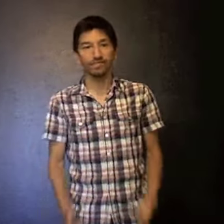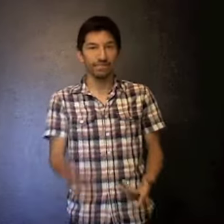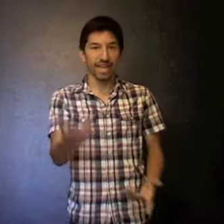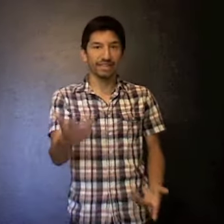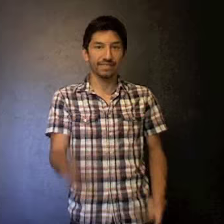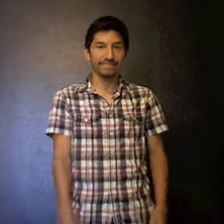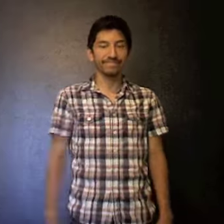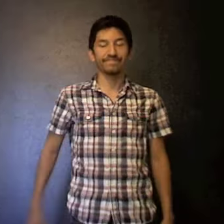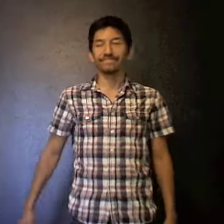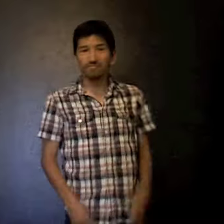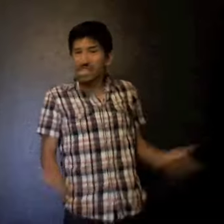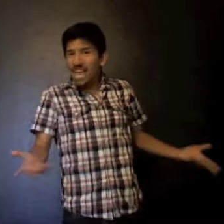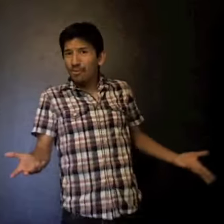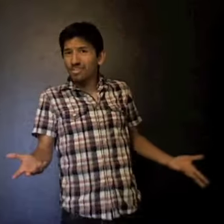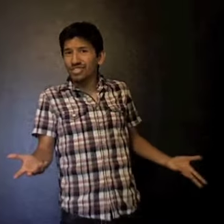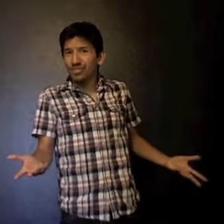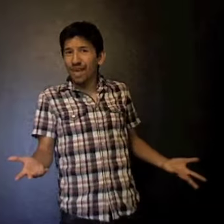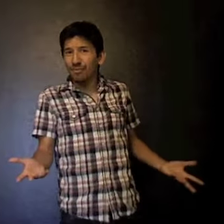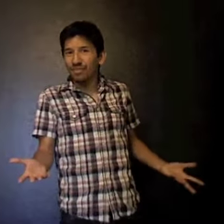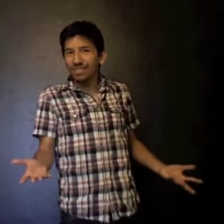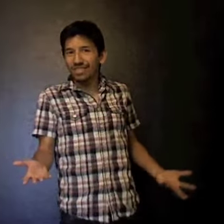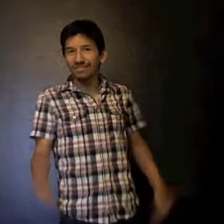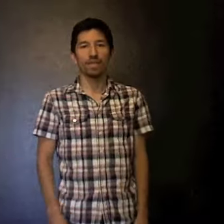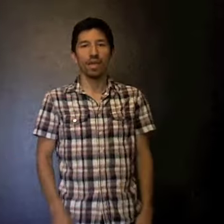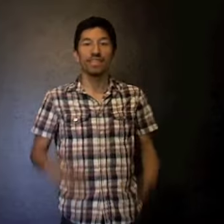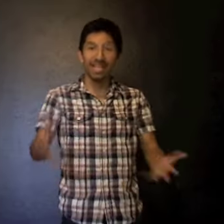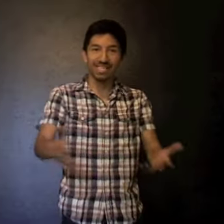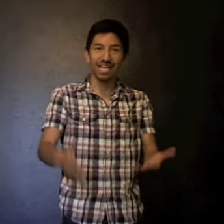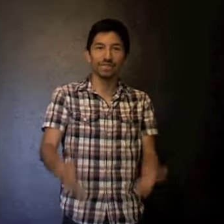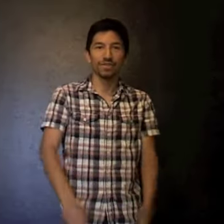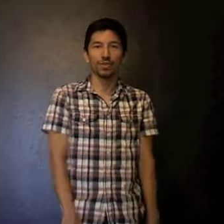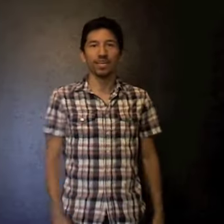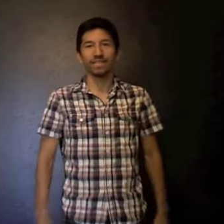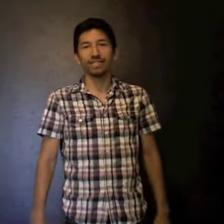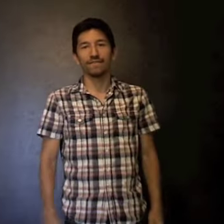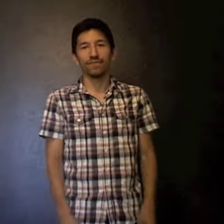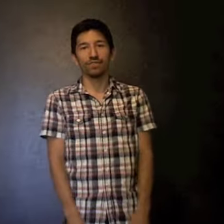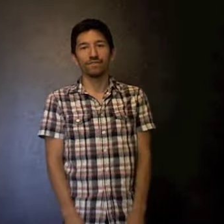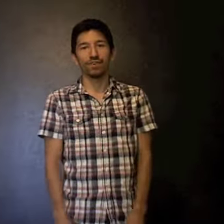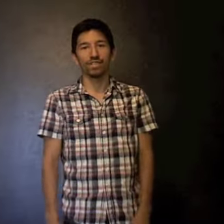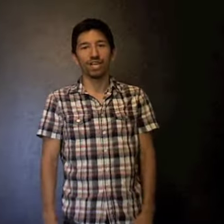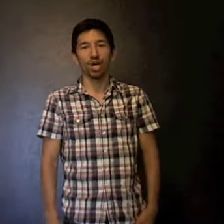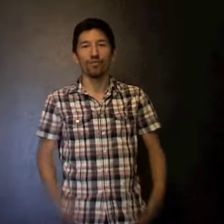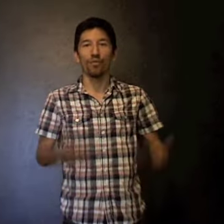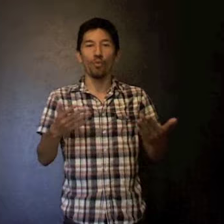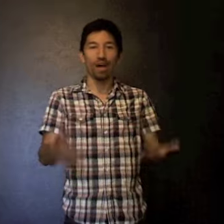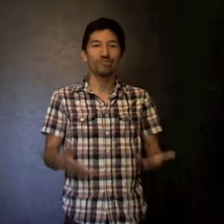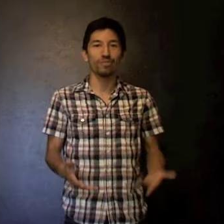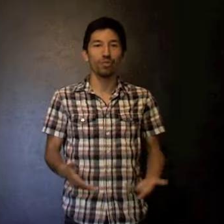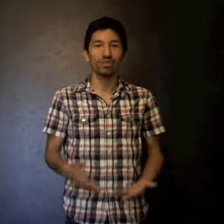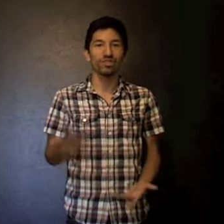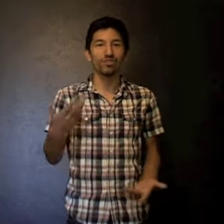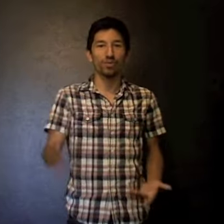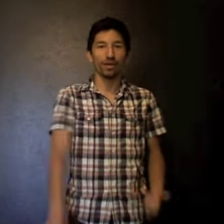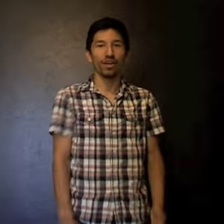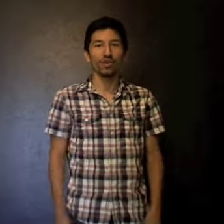Thanks. See, that wasn't too bad, wasn't it? Thanks guys for tuning in to the first version of WazReport 2.0.